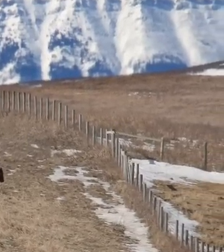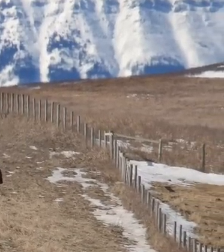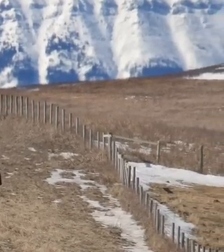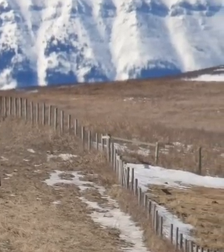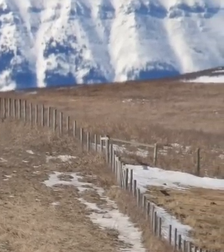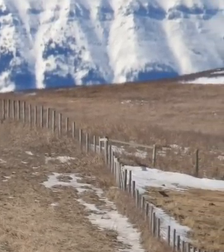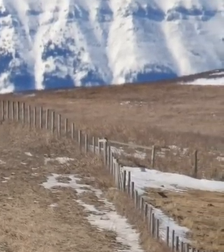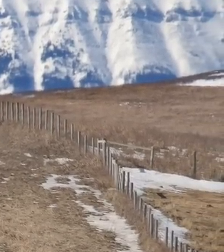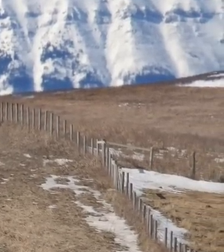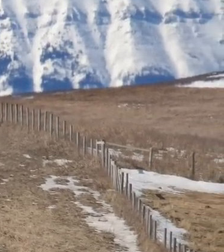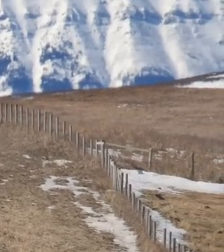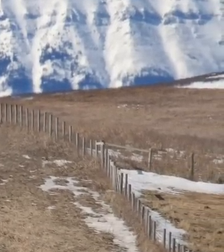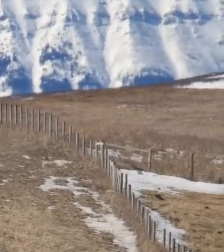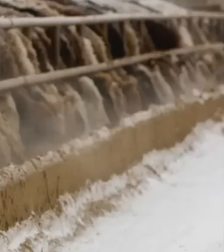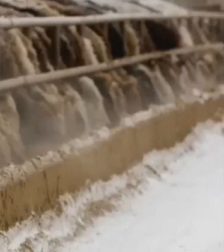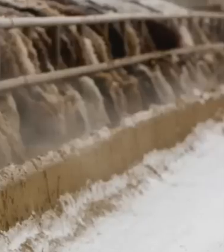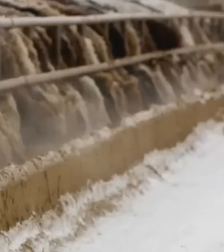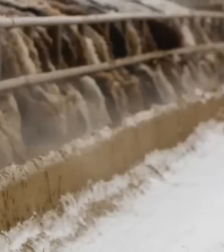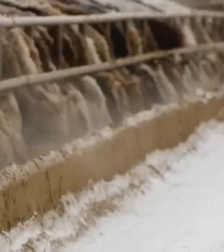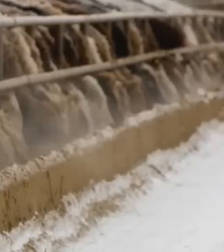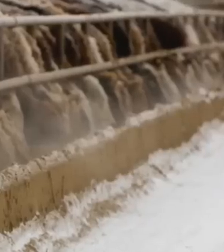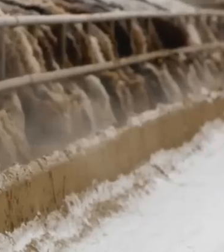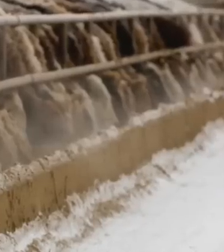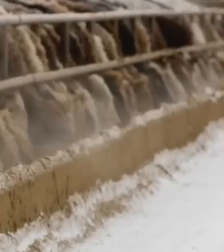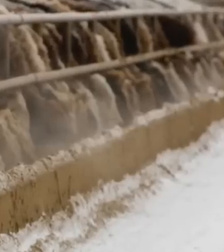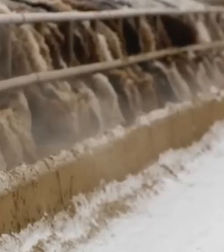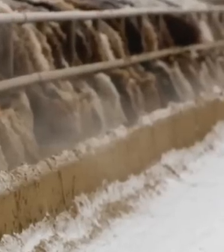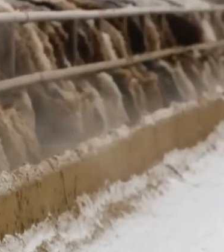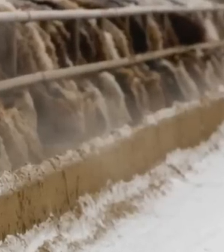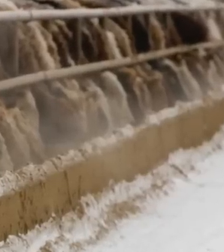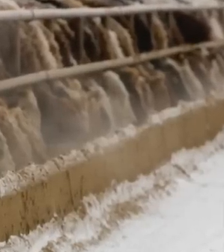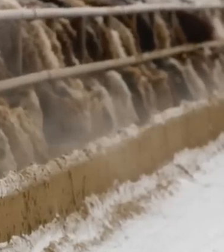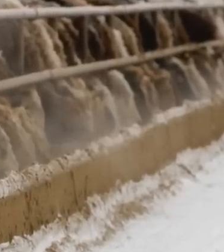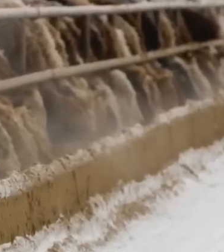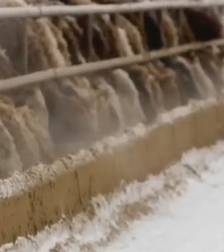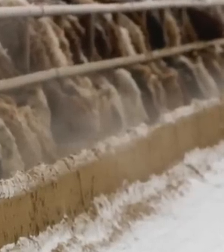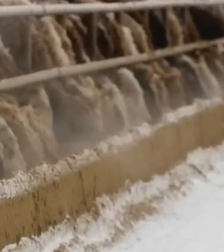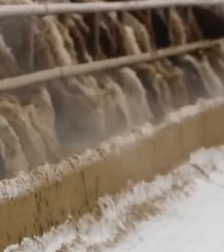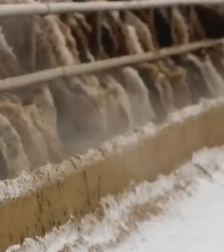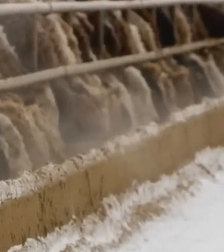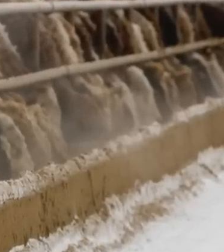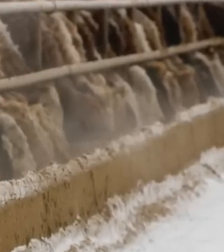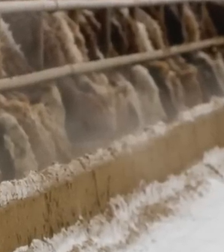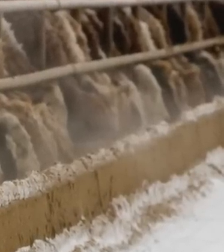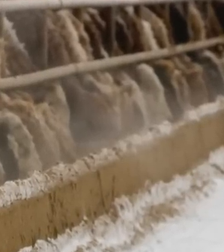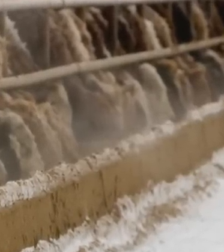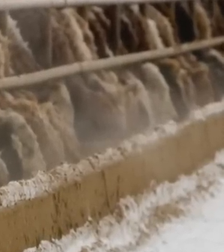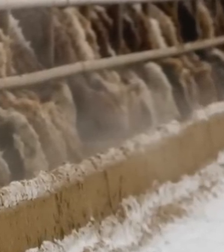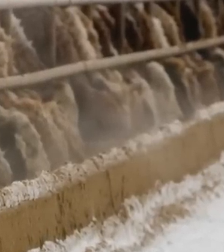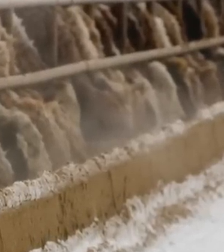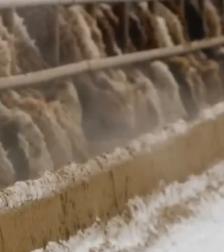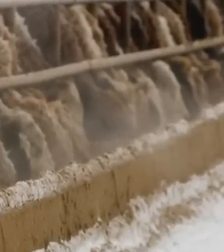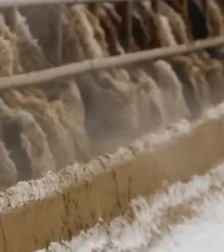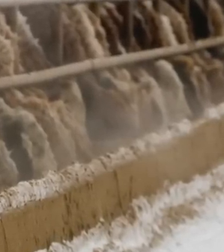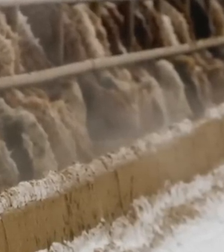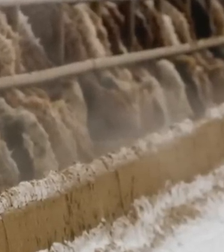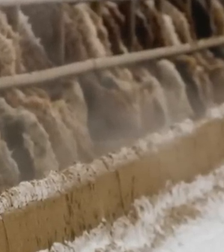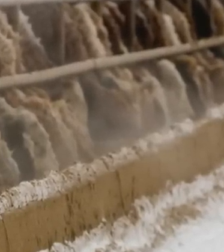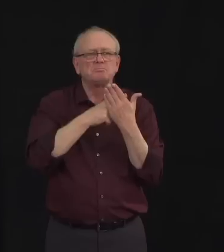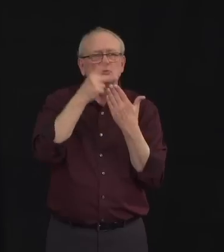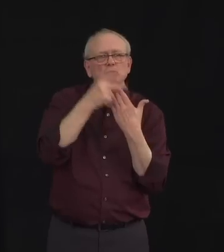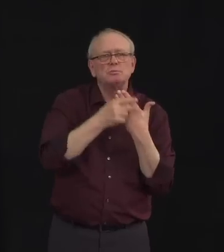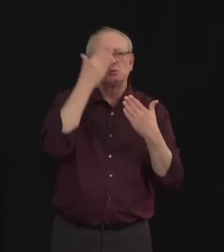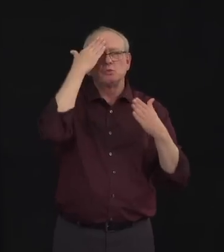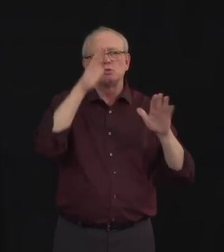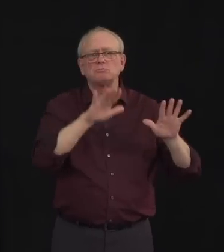We have the expertise to be able to administer this program. And we are happy to do that with our provincial colleagues across the